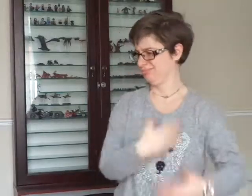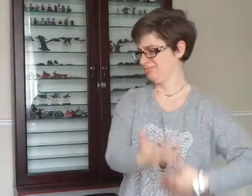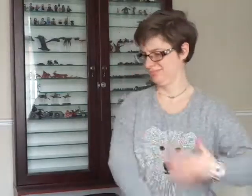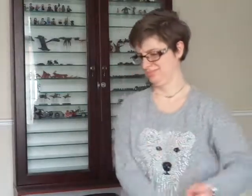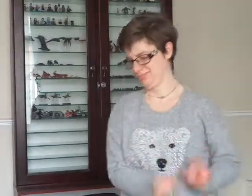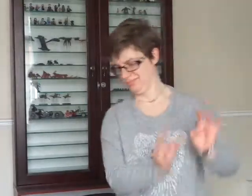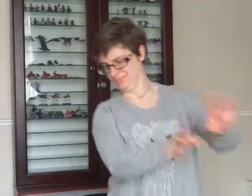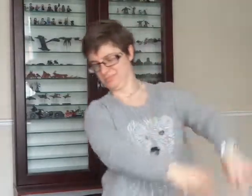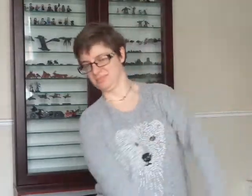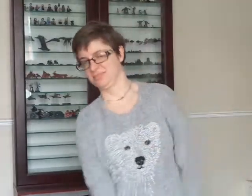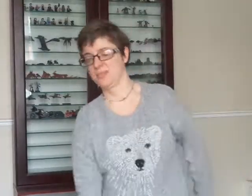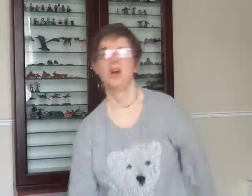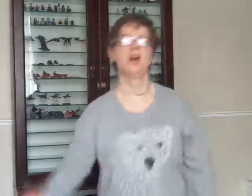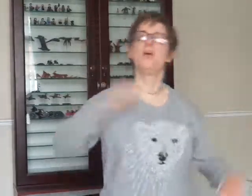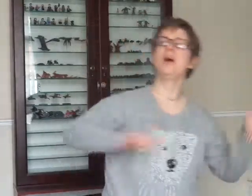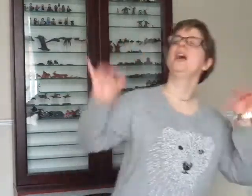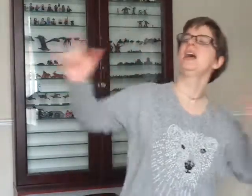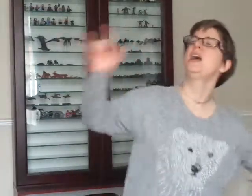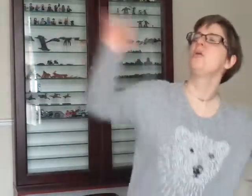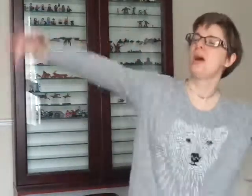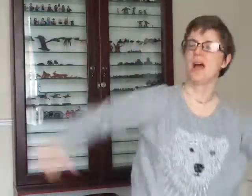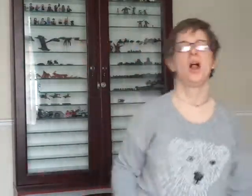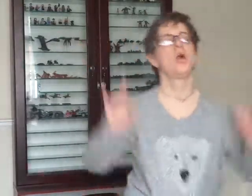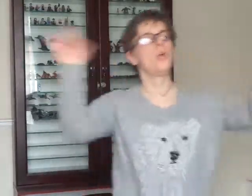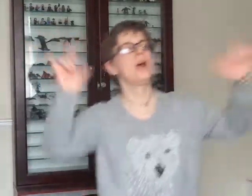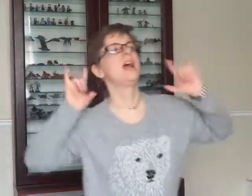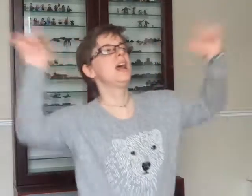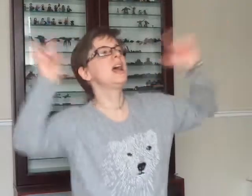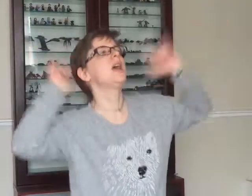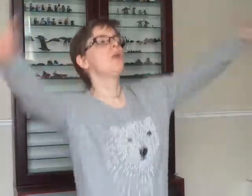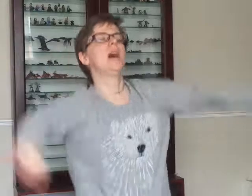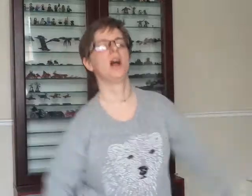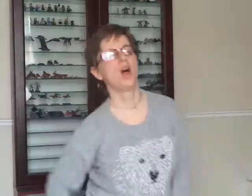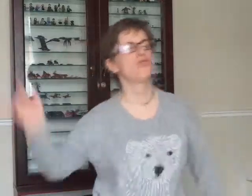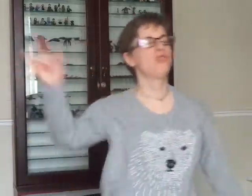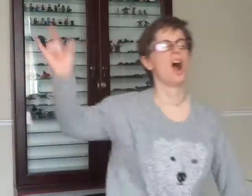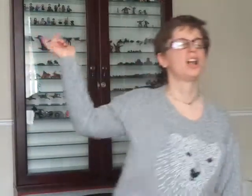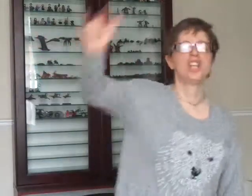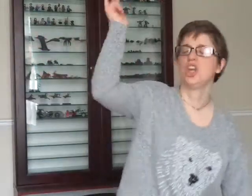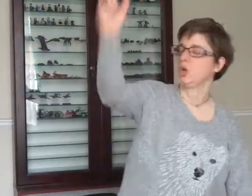We Will Rock You